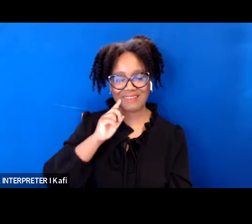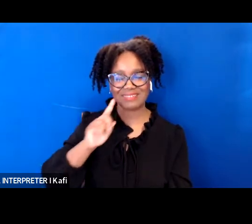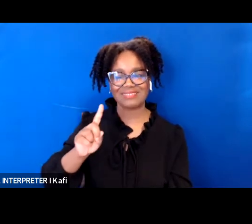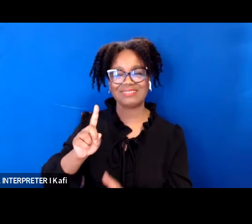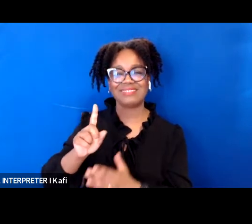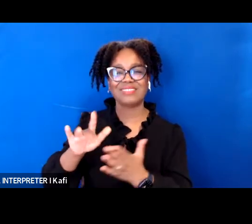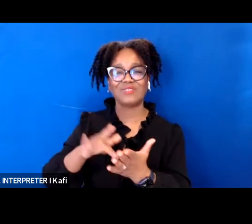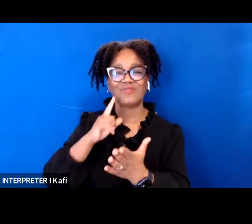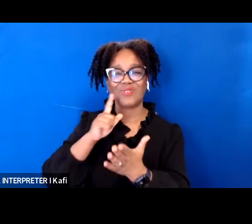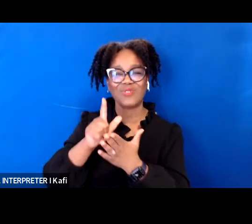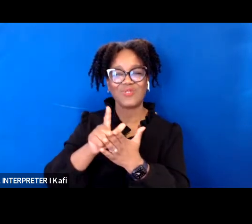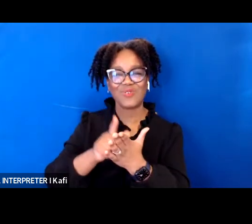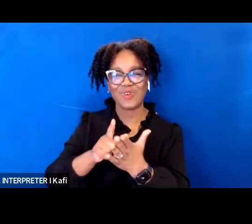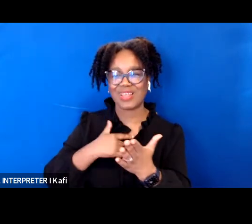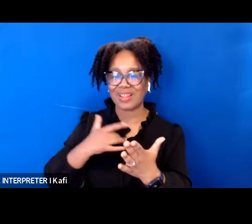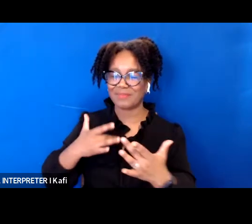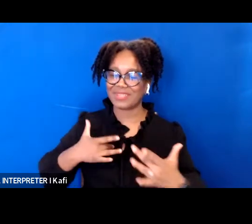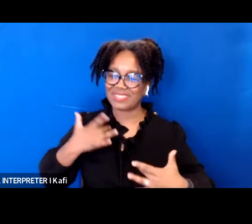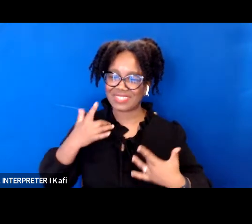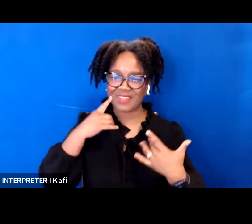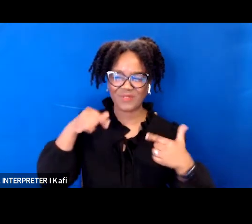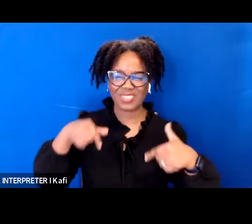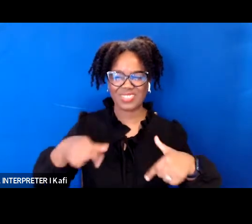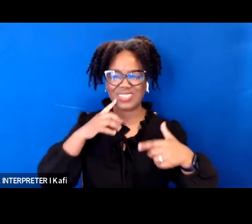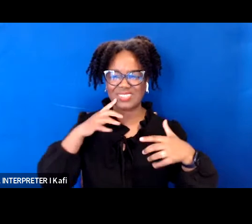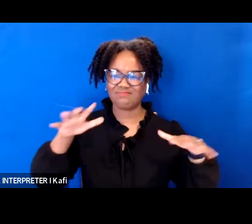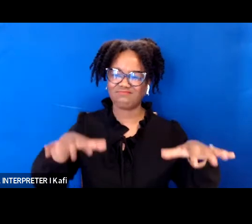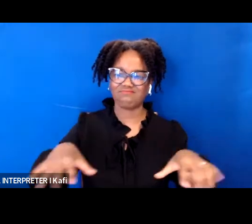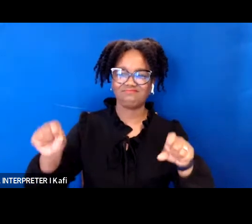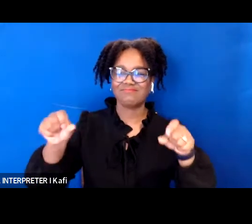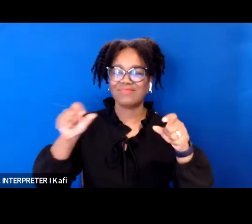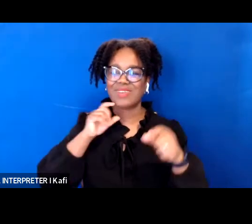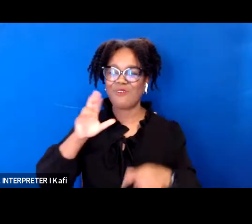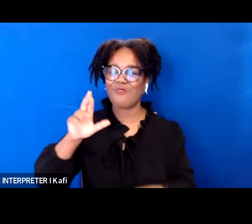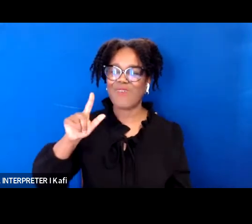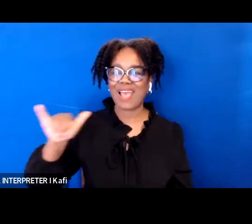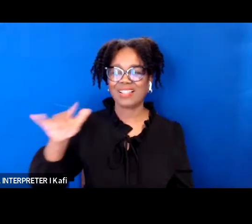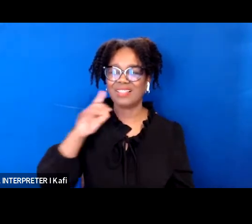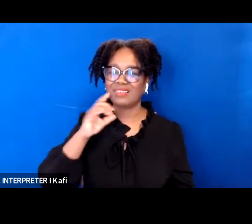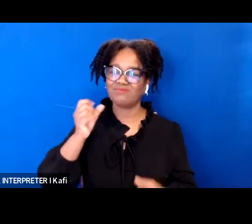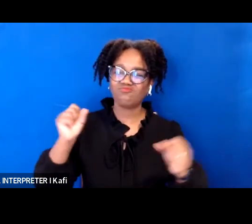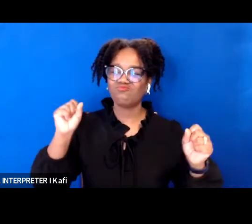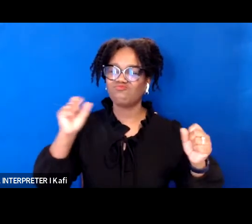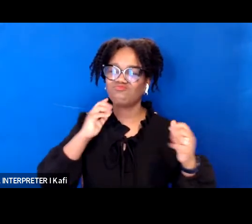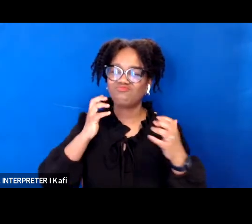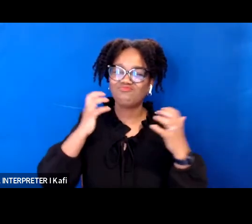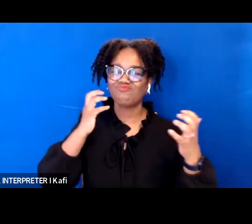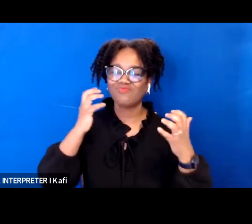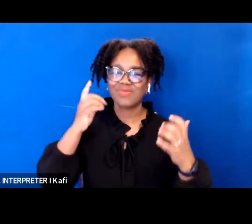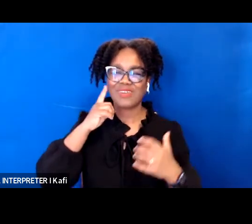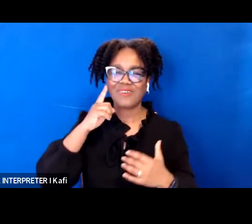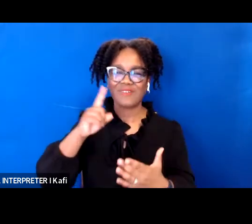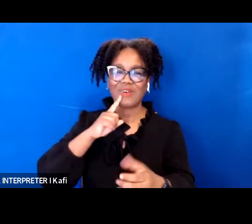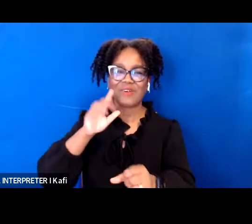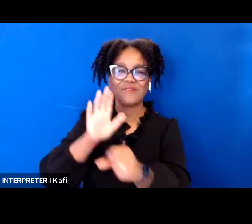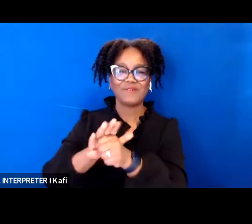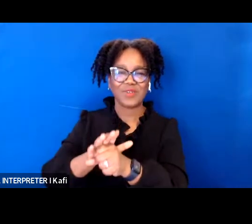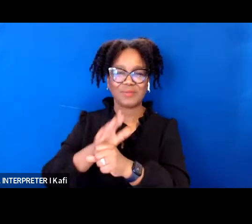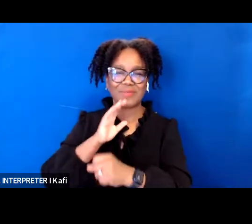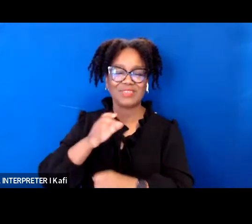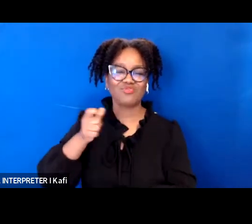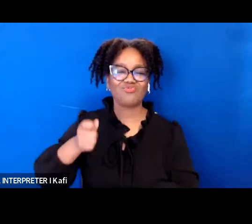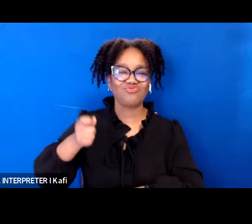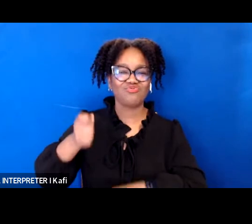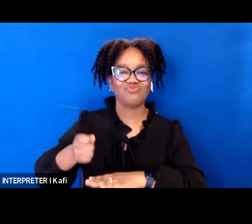host this rally to confirm jackson as we're waiting for attendees to trickle in i hope you all enjoyed the video that was created by our